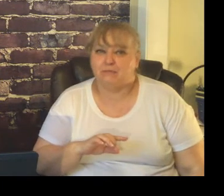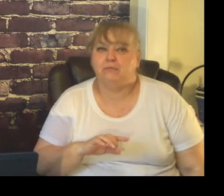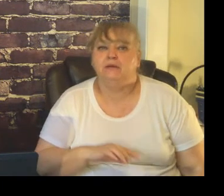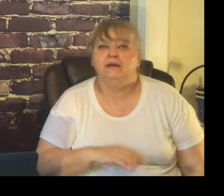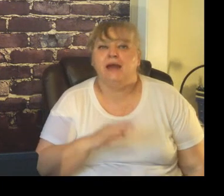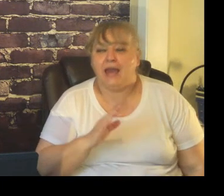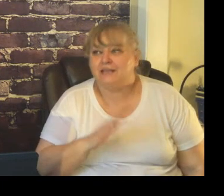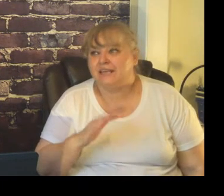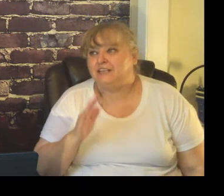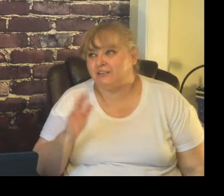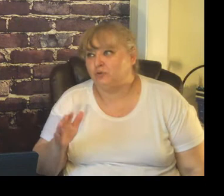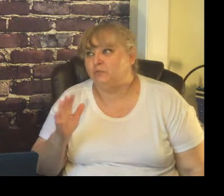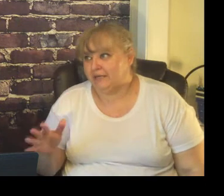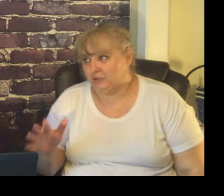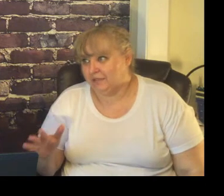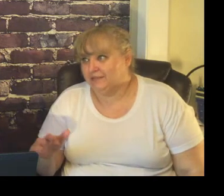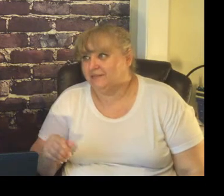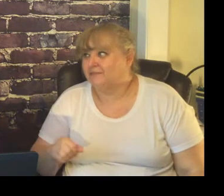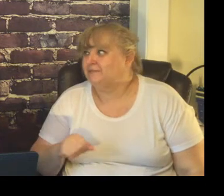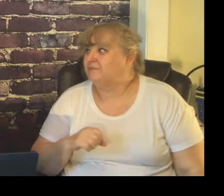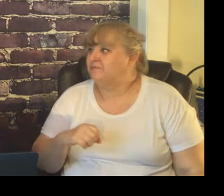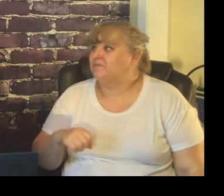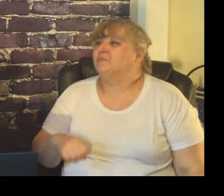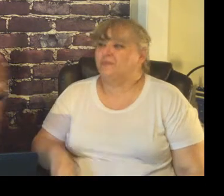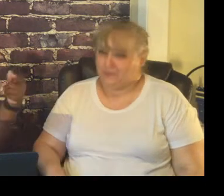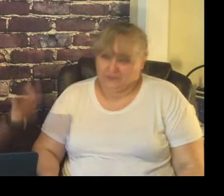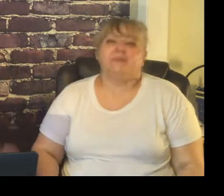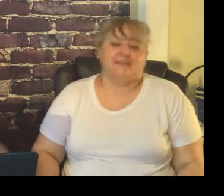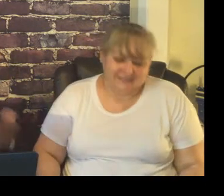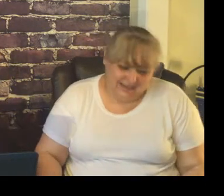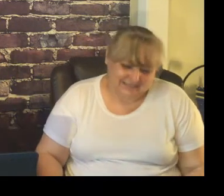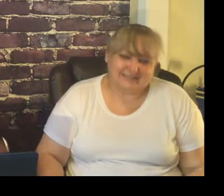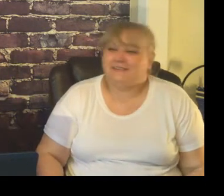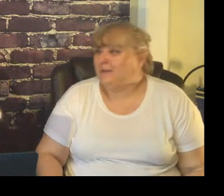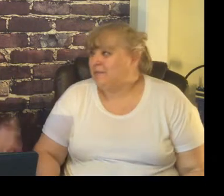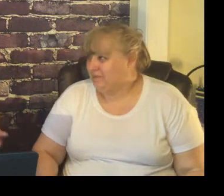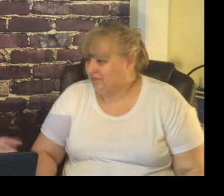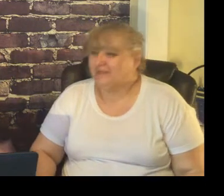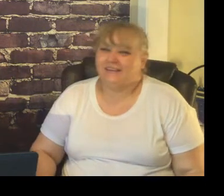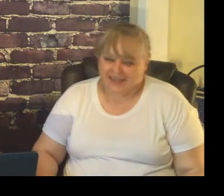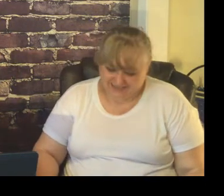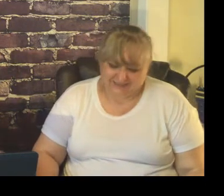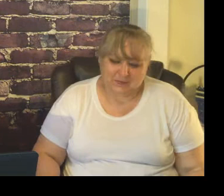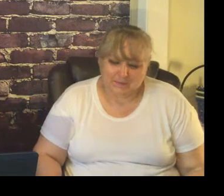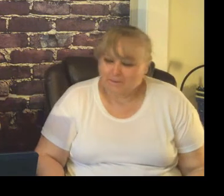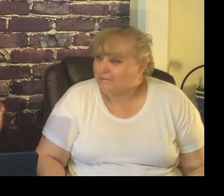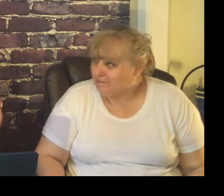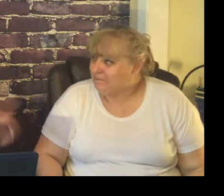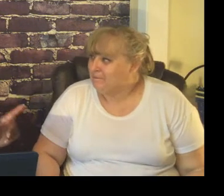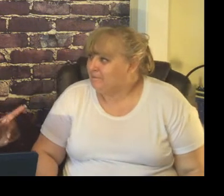as a classroom management however discipline is a part of classroom management yes and I think a lot of times